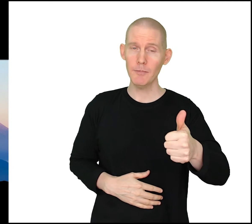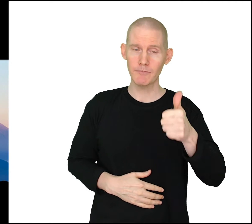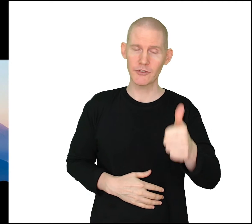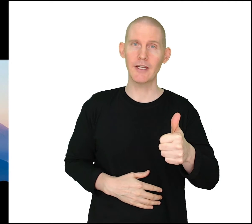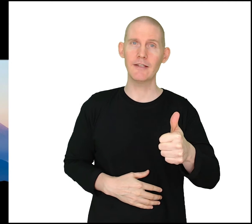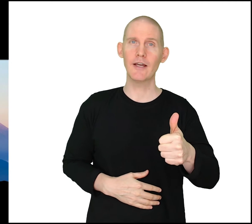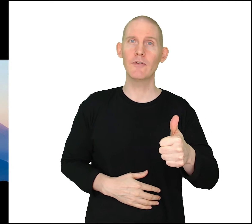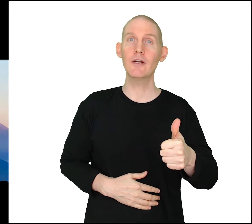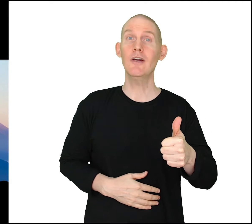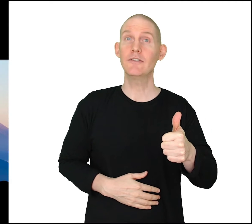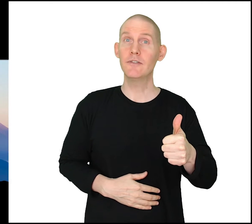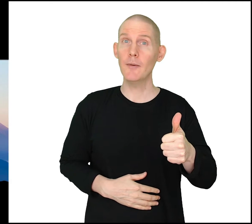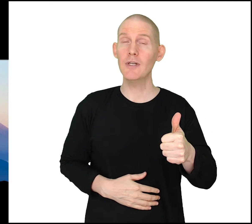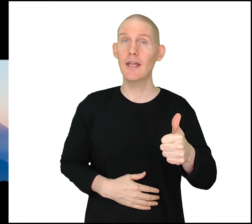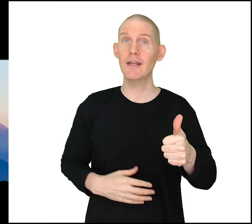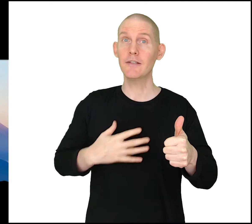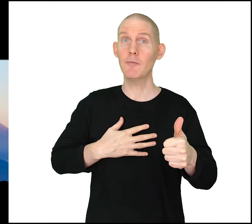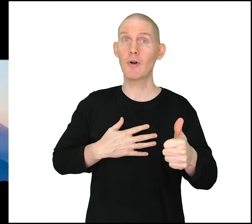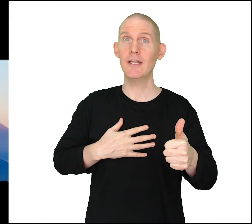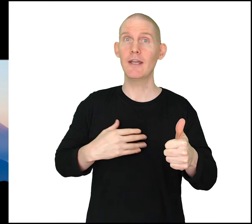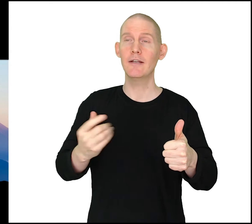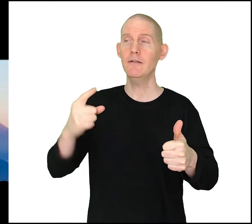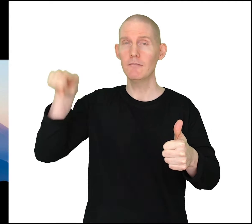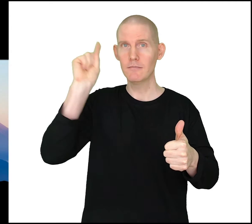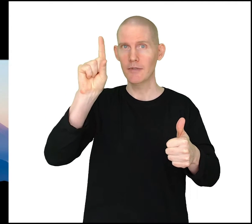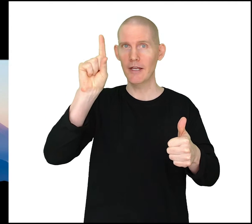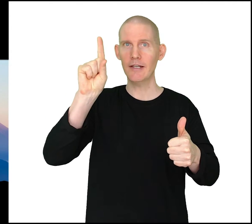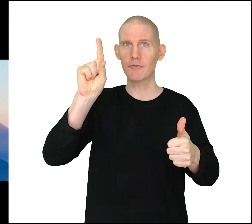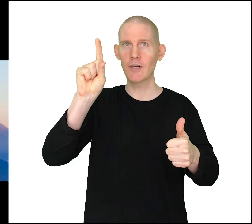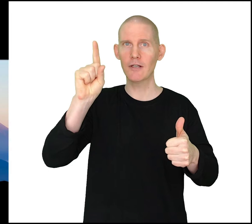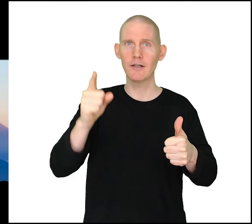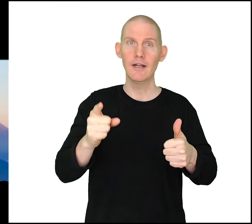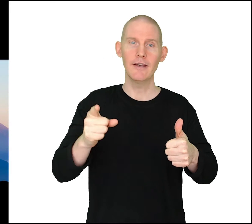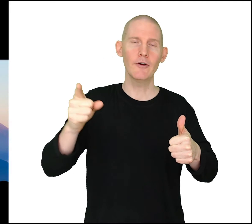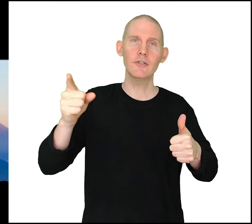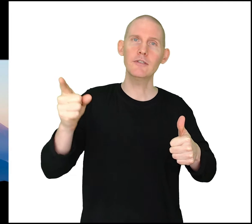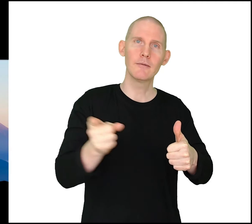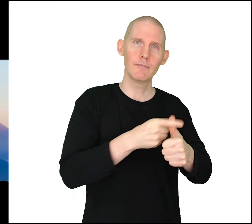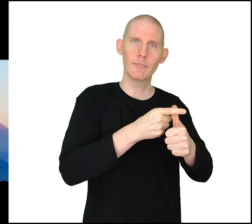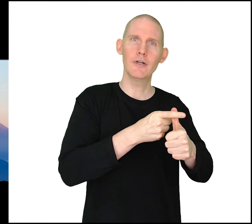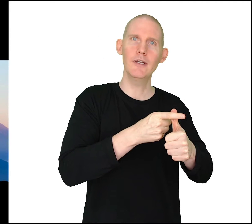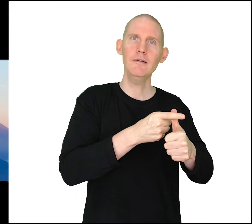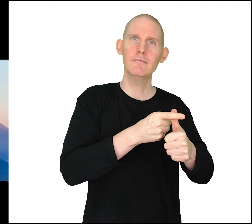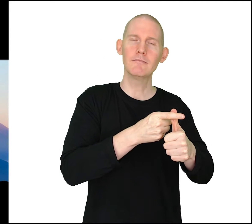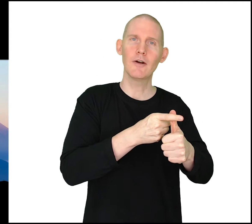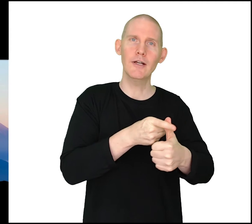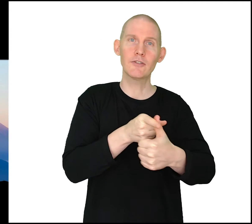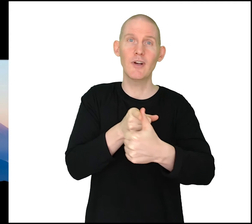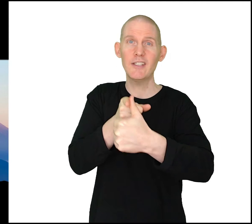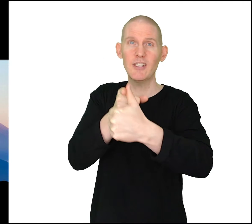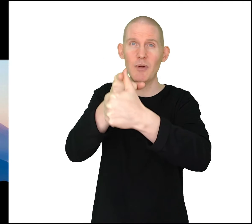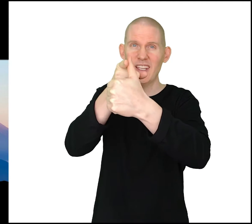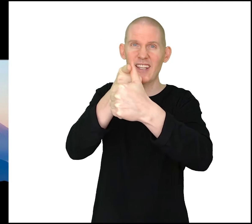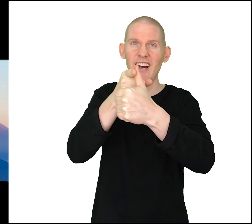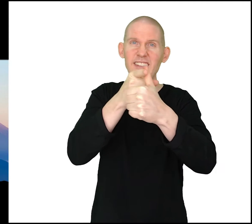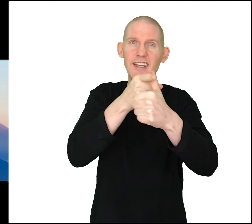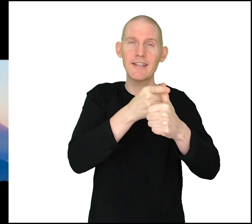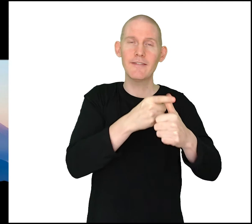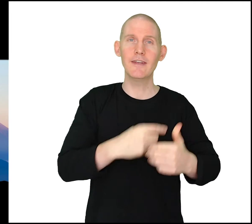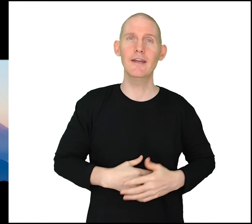stick it down there dominant hand I'm right-handed index finger now just put it in all right so you're actually making contact at the end